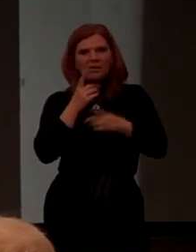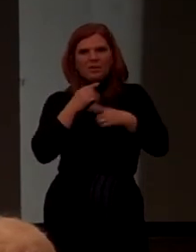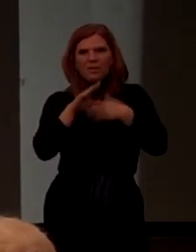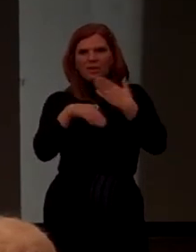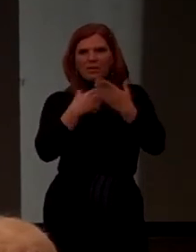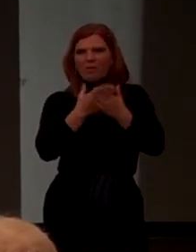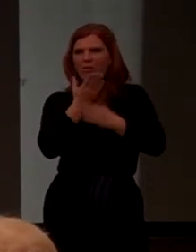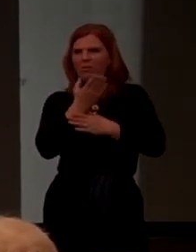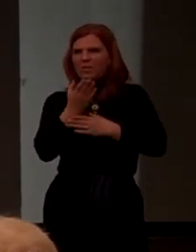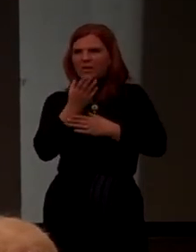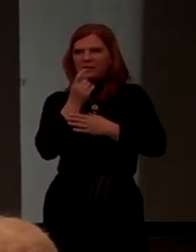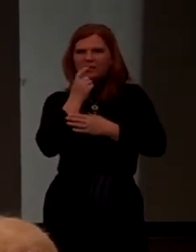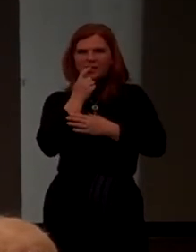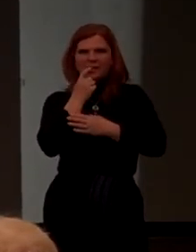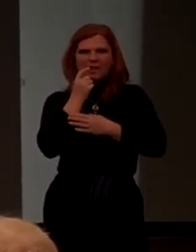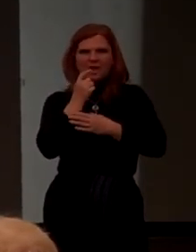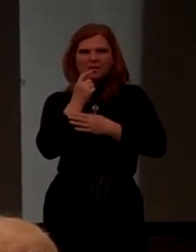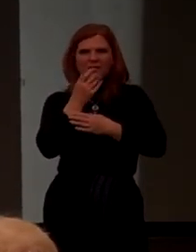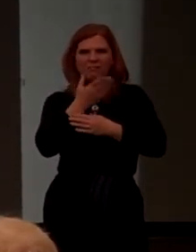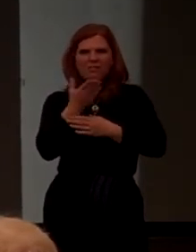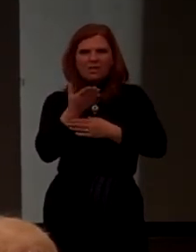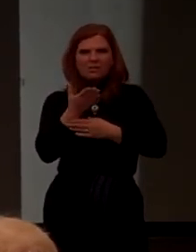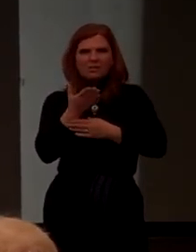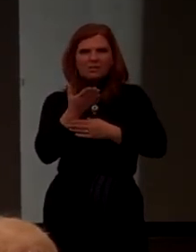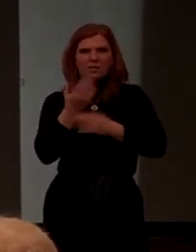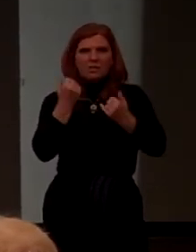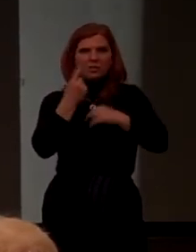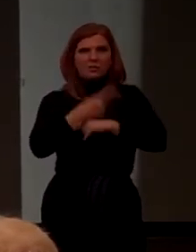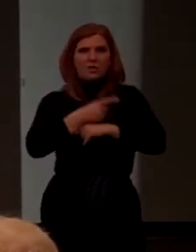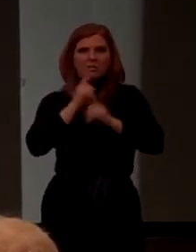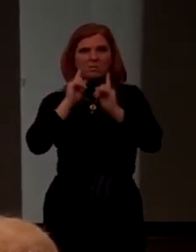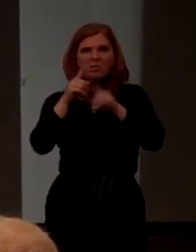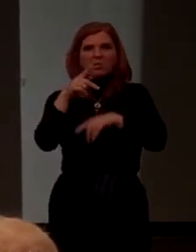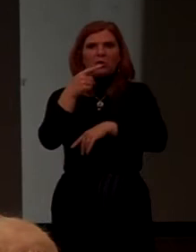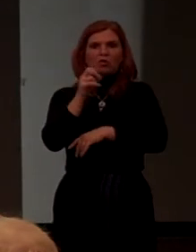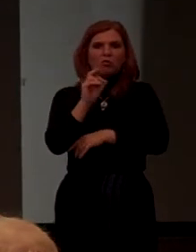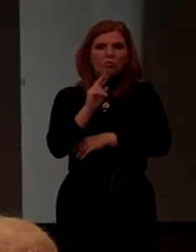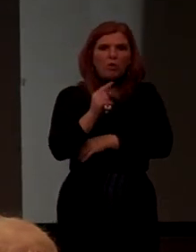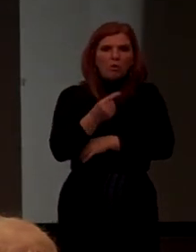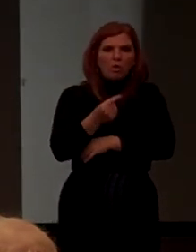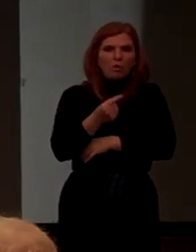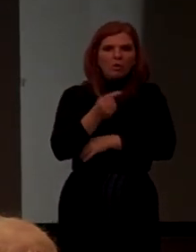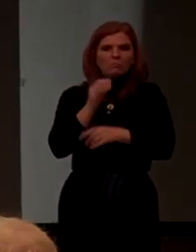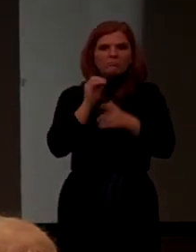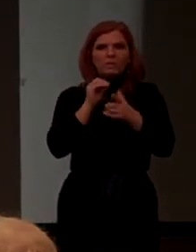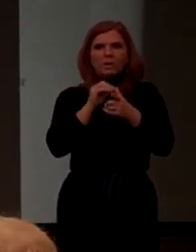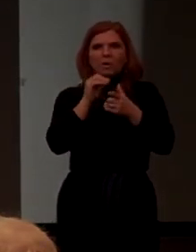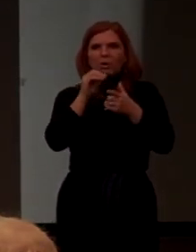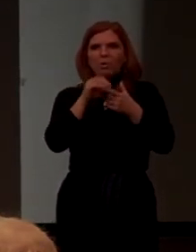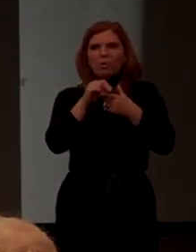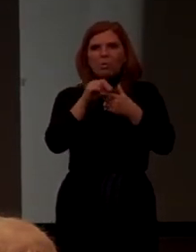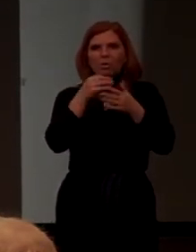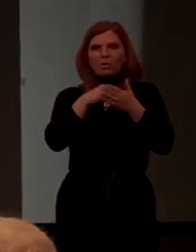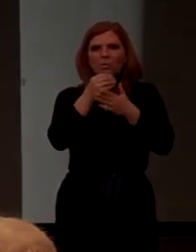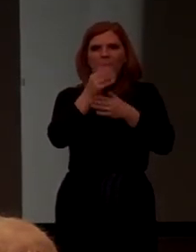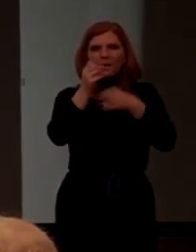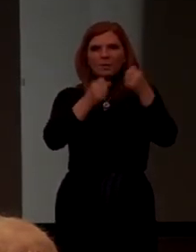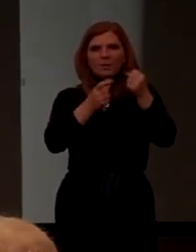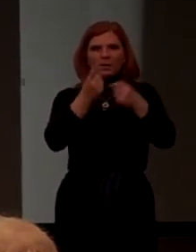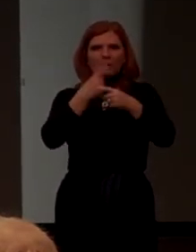containers. So today, when you go to buy your Kroger's or Respeck's or wherever to buy your milk, it comes in